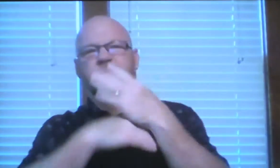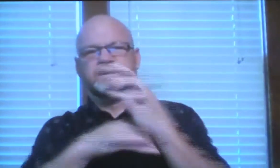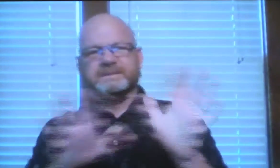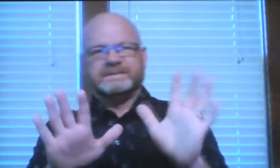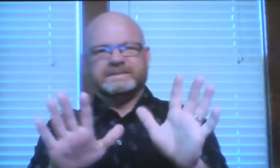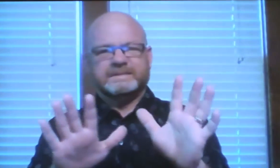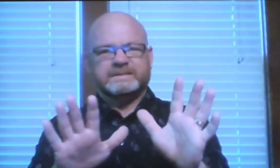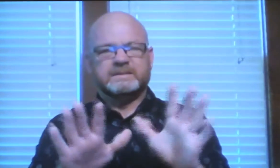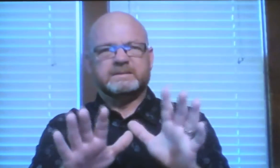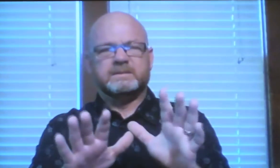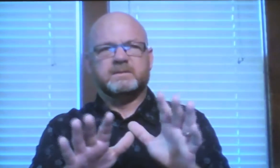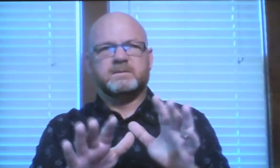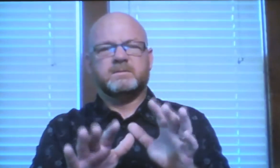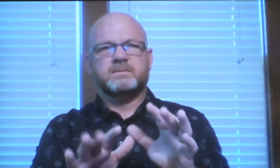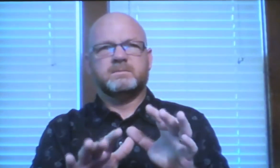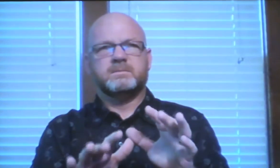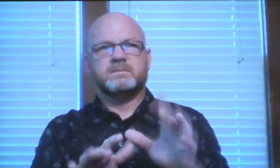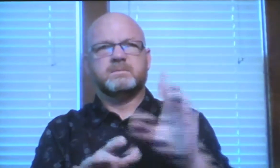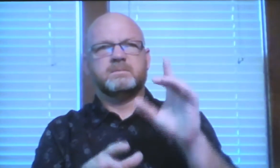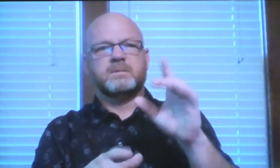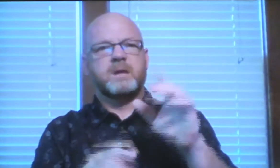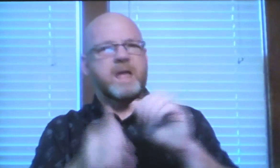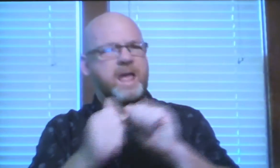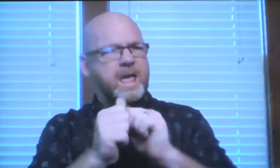over and have its way and affect you.